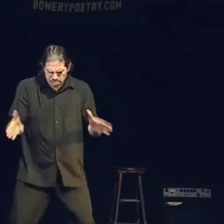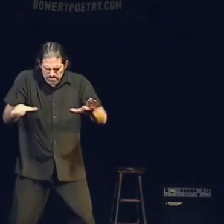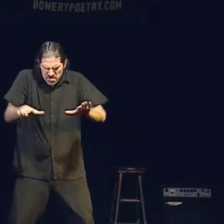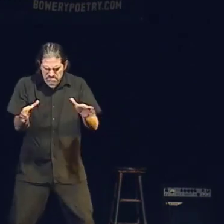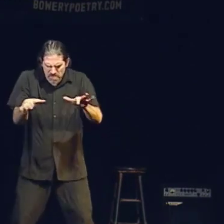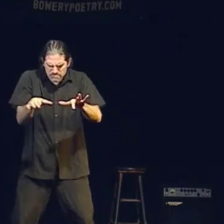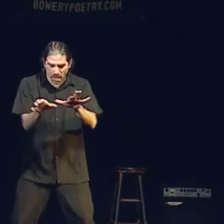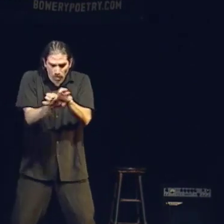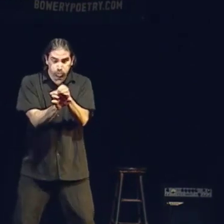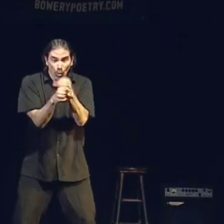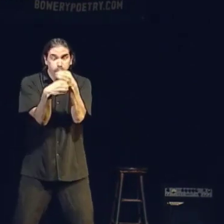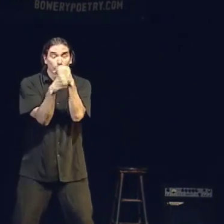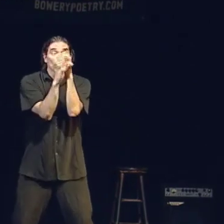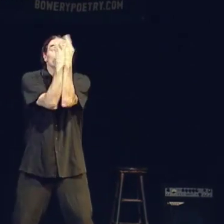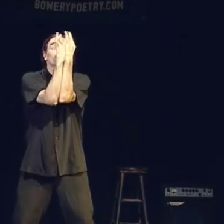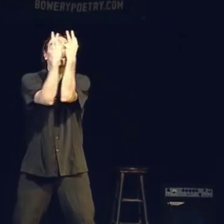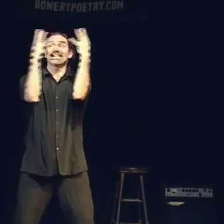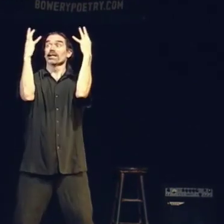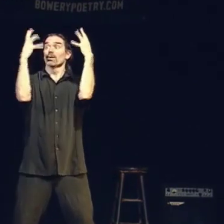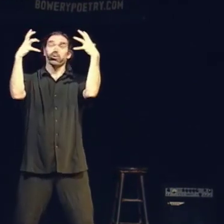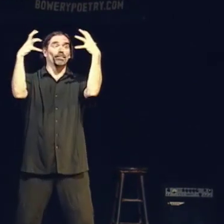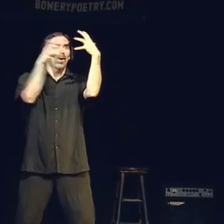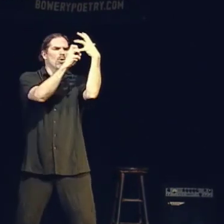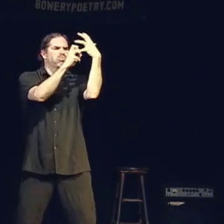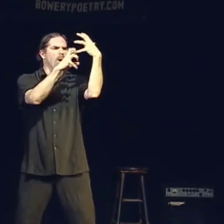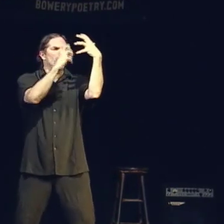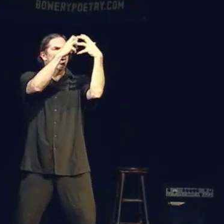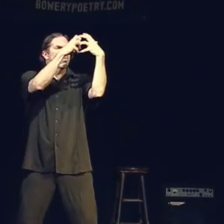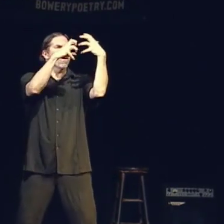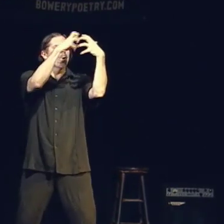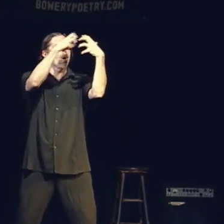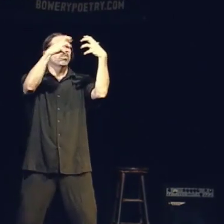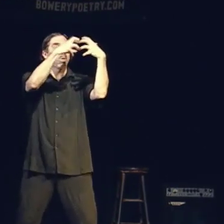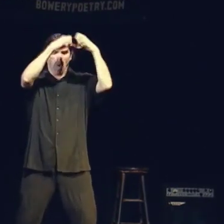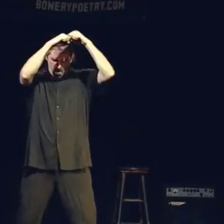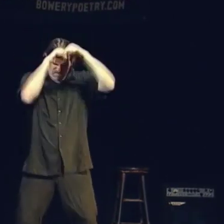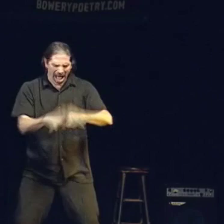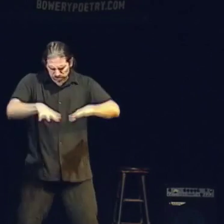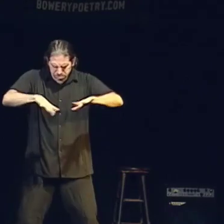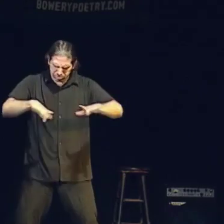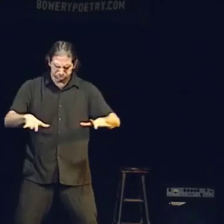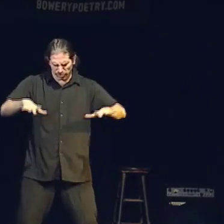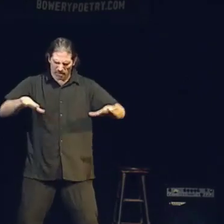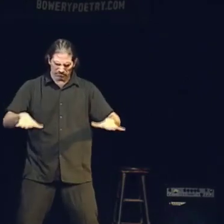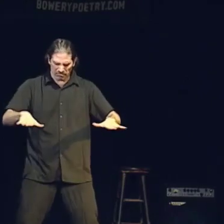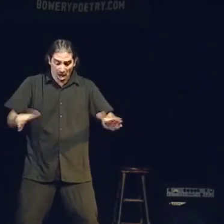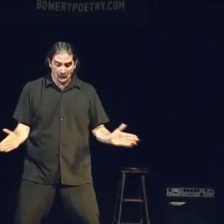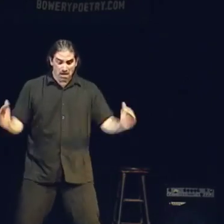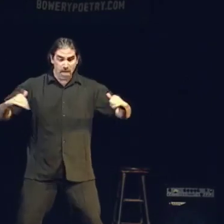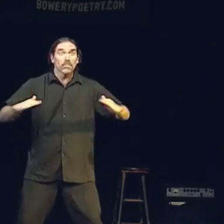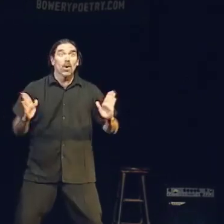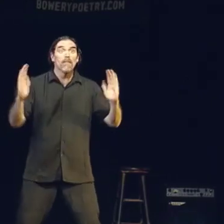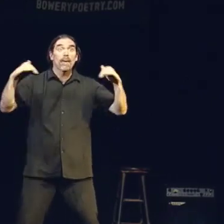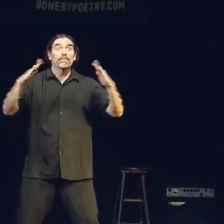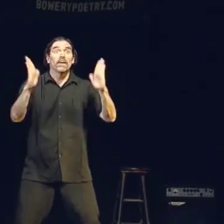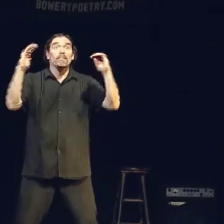It's a palm tree fully laden with coconuts dropping down. It's a Mayan